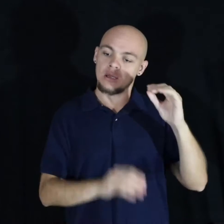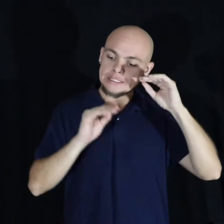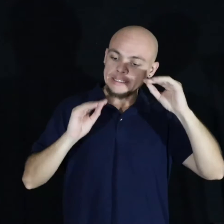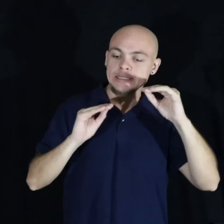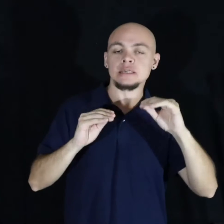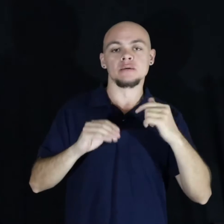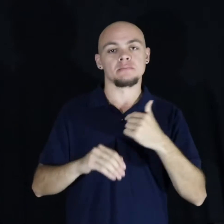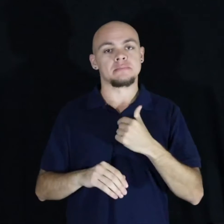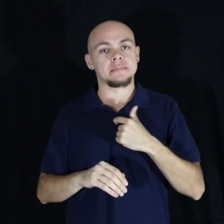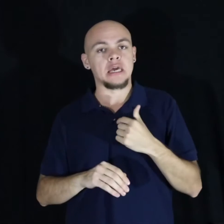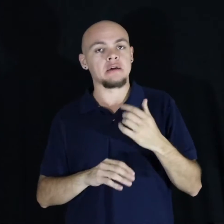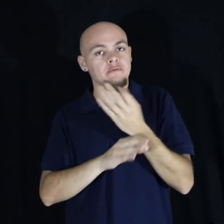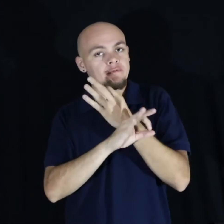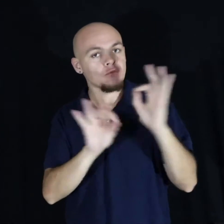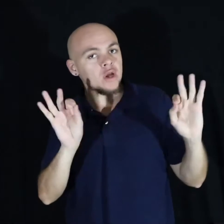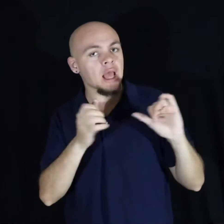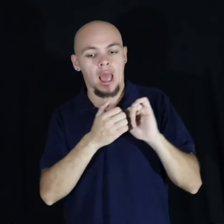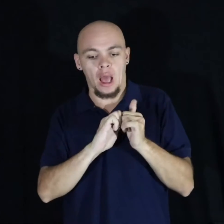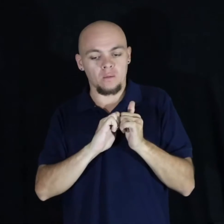me how to be free.